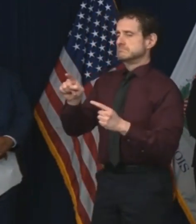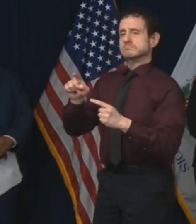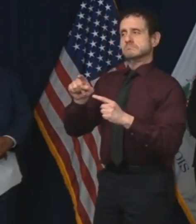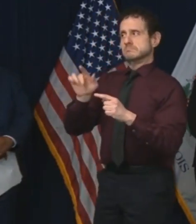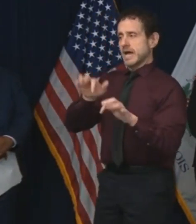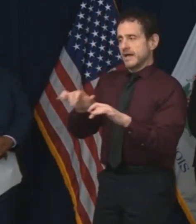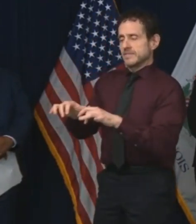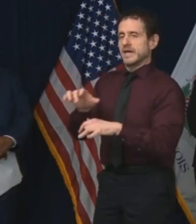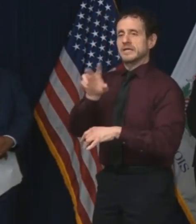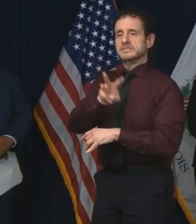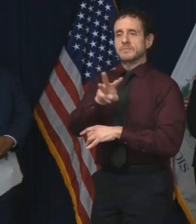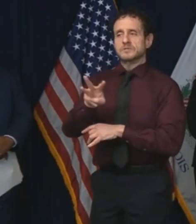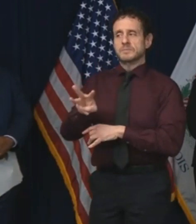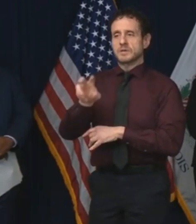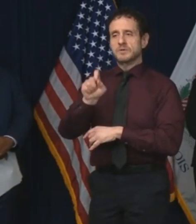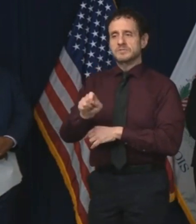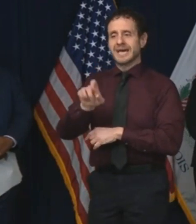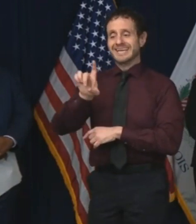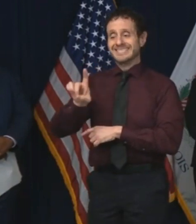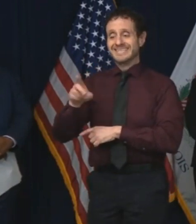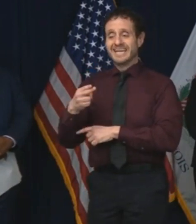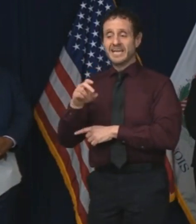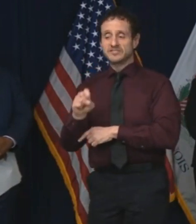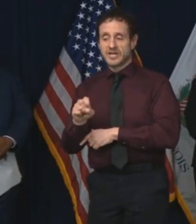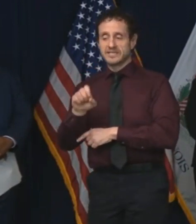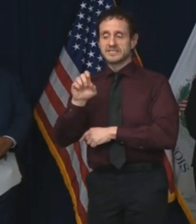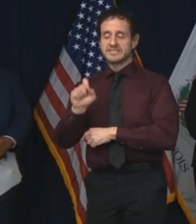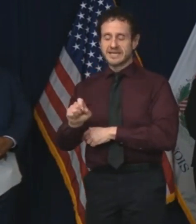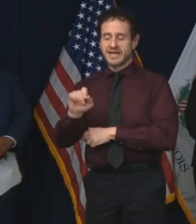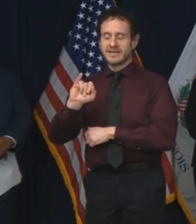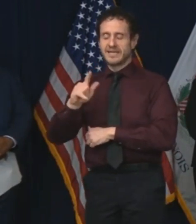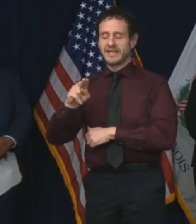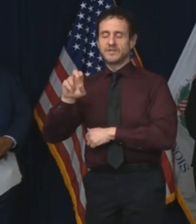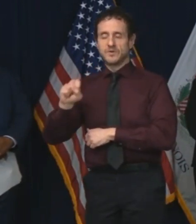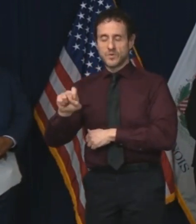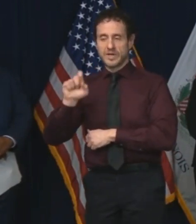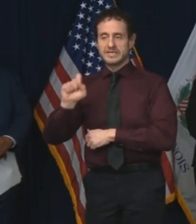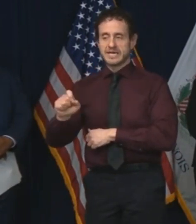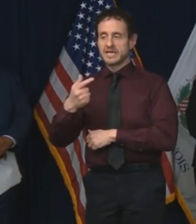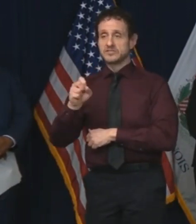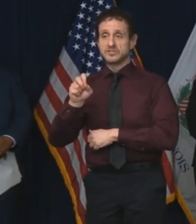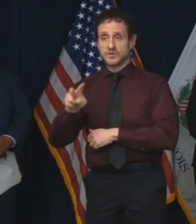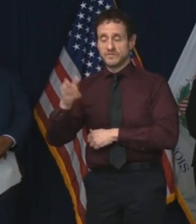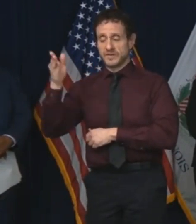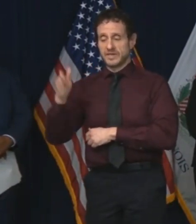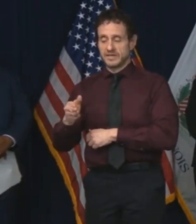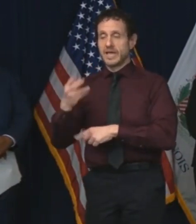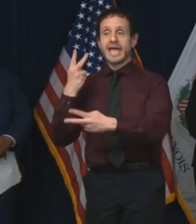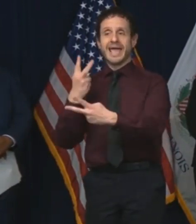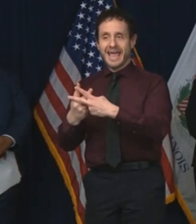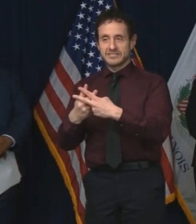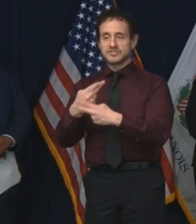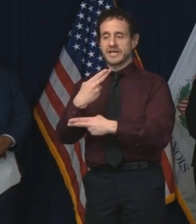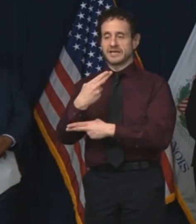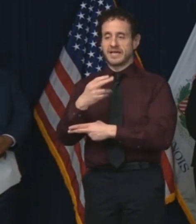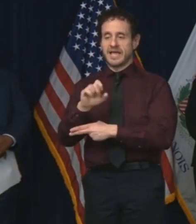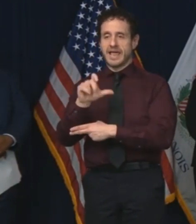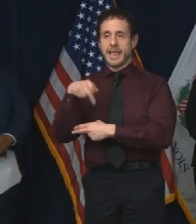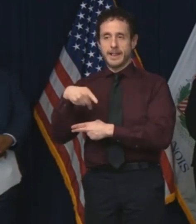.dhs.illinois.gov hashtag help is here.